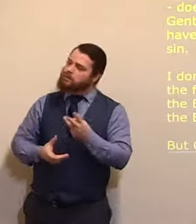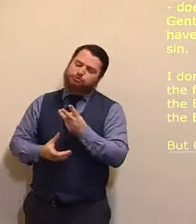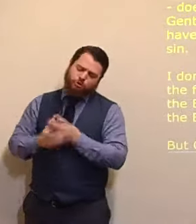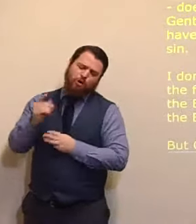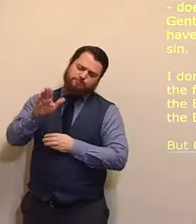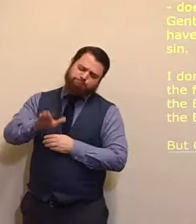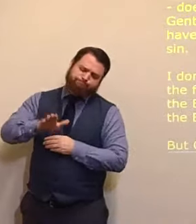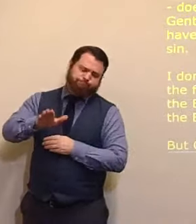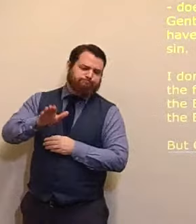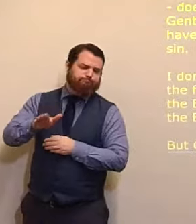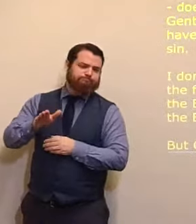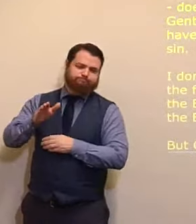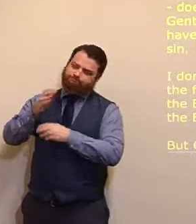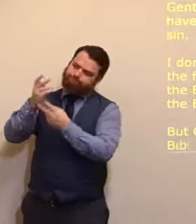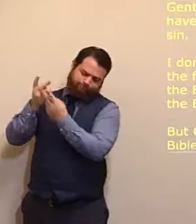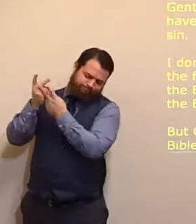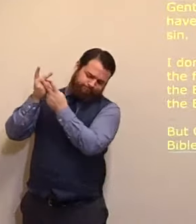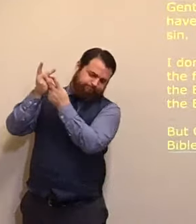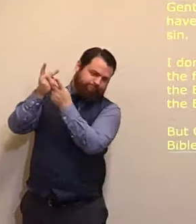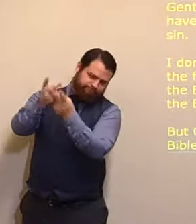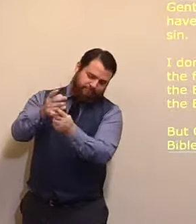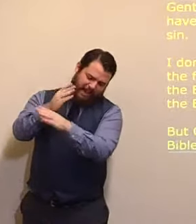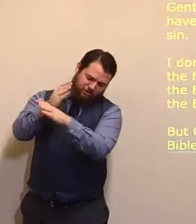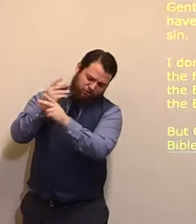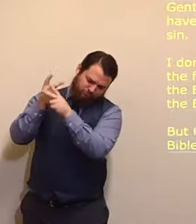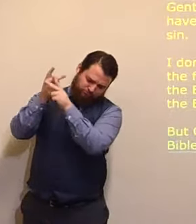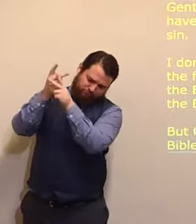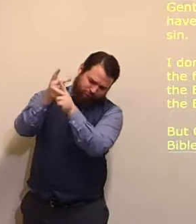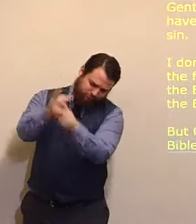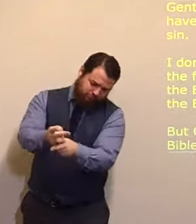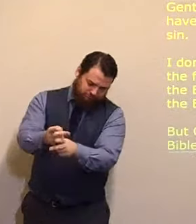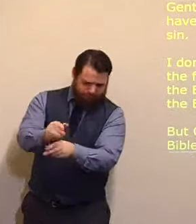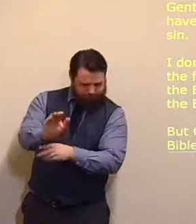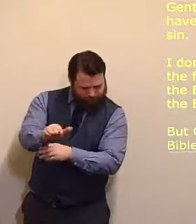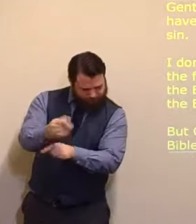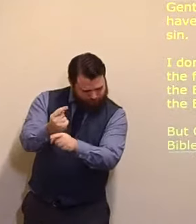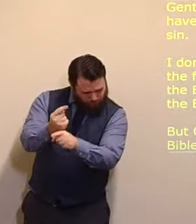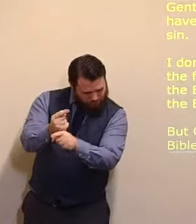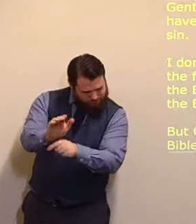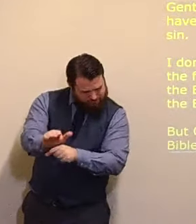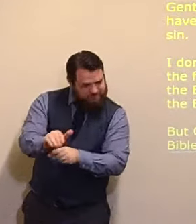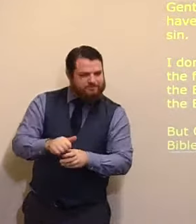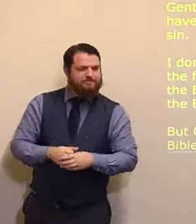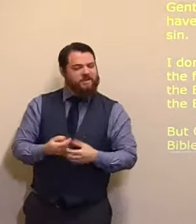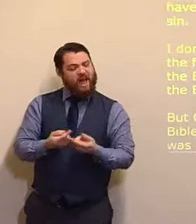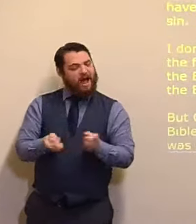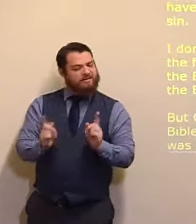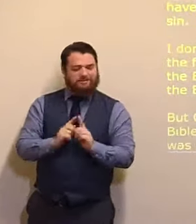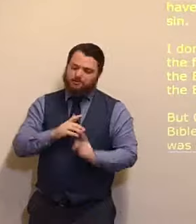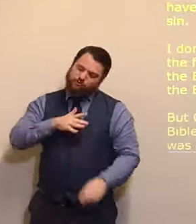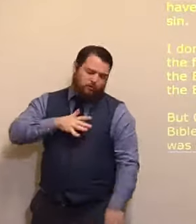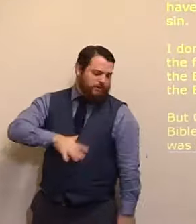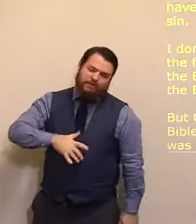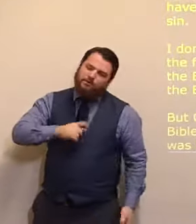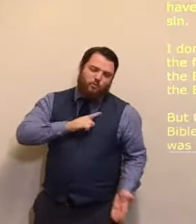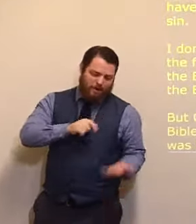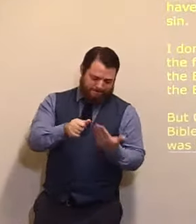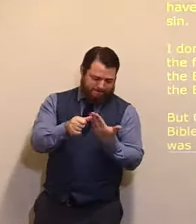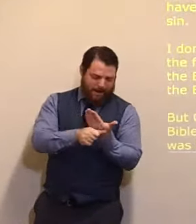Peter. But we don't need, anything of such, because now, we have the whole counsel of God. The canon of the